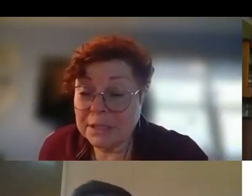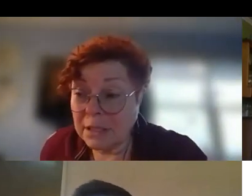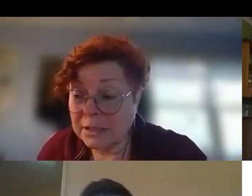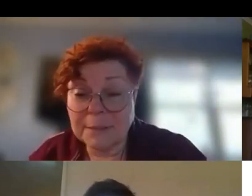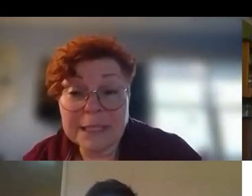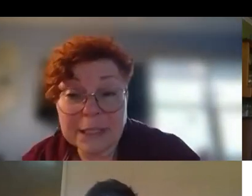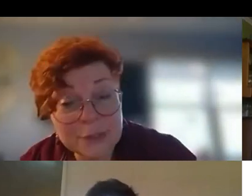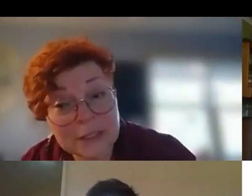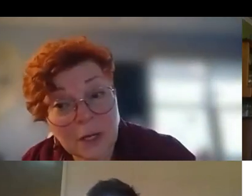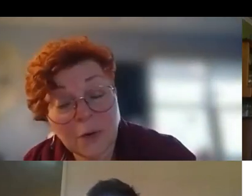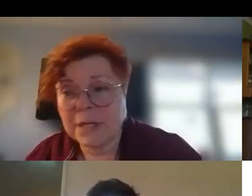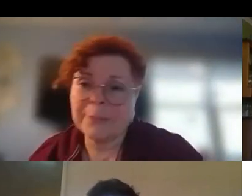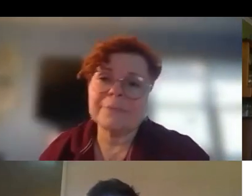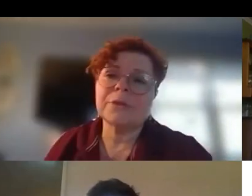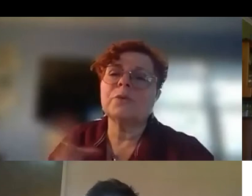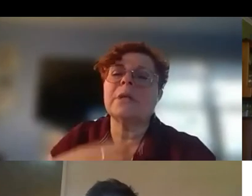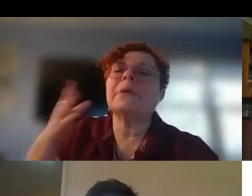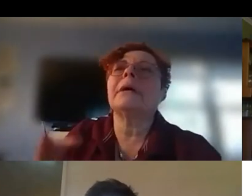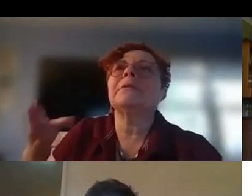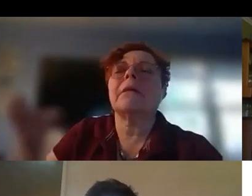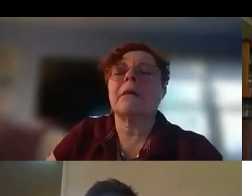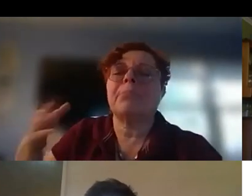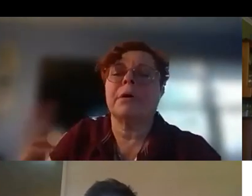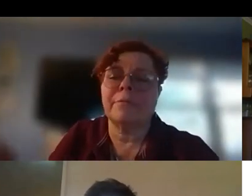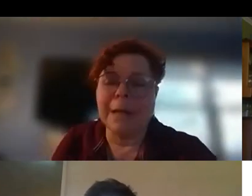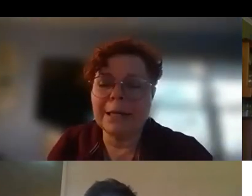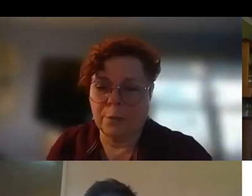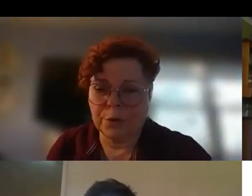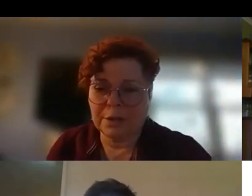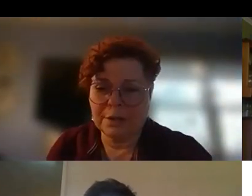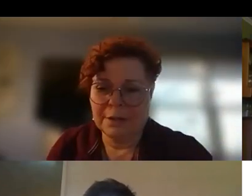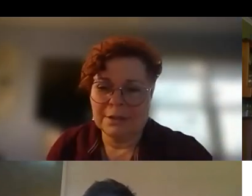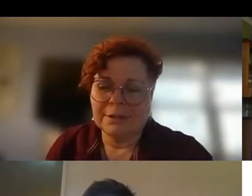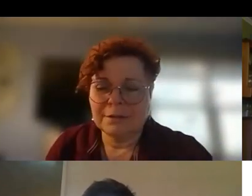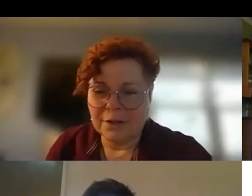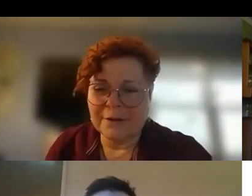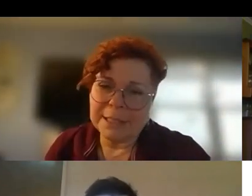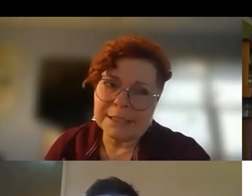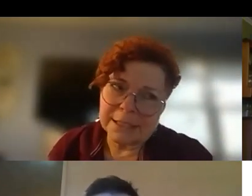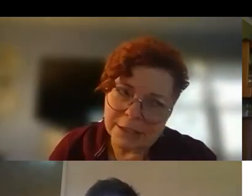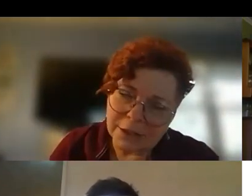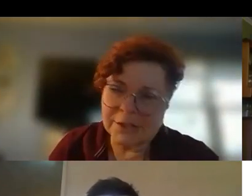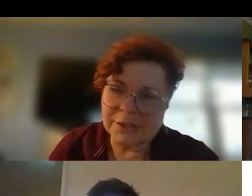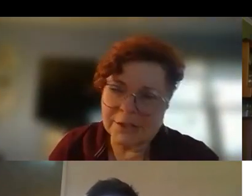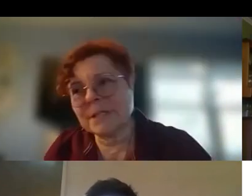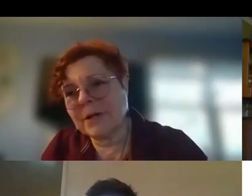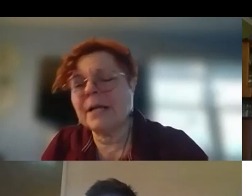somebody who didn't know, then I would have to do, I would have to make that part of my homework. You everybody has to take turns. have to raise their hand.